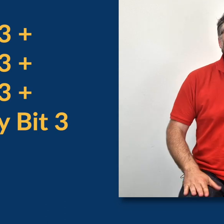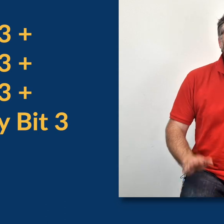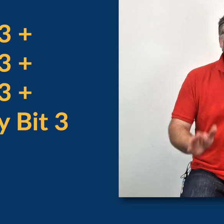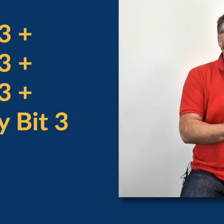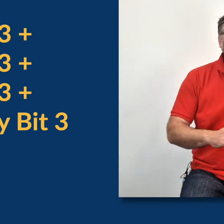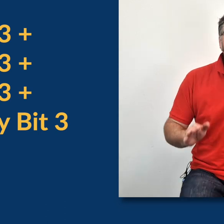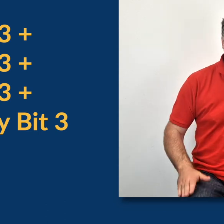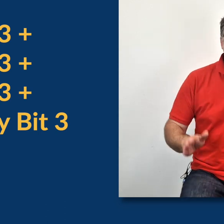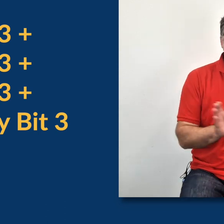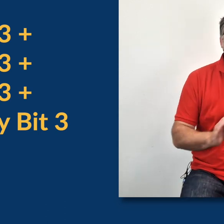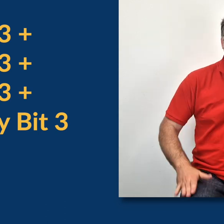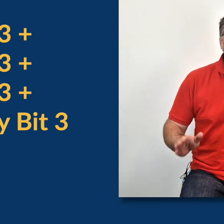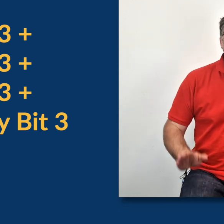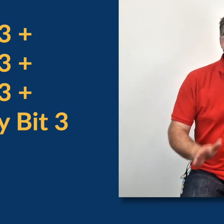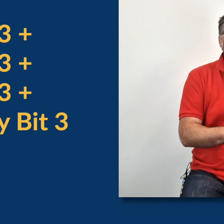Busy bit clap.